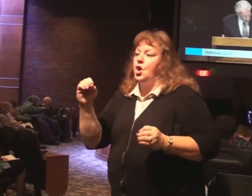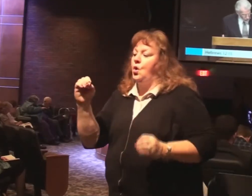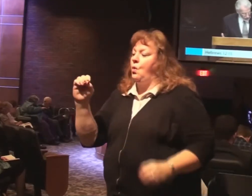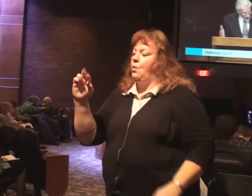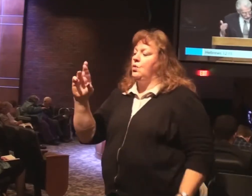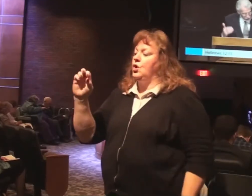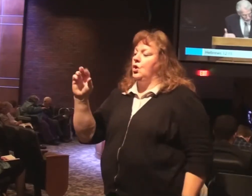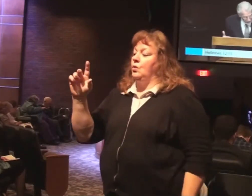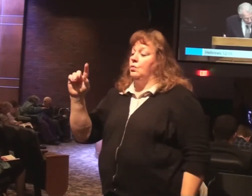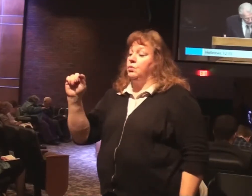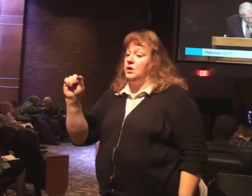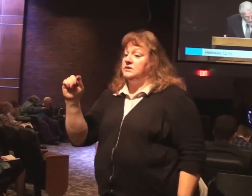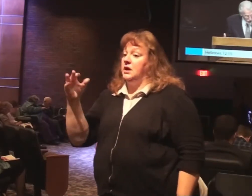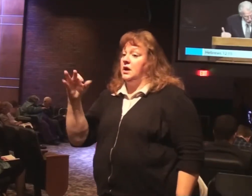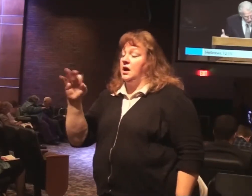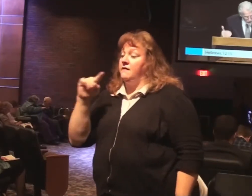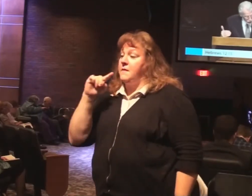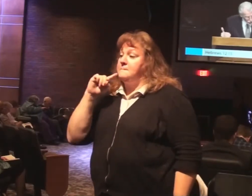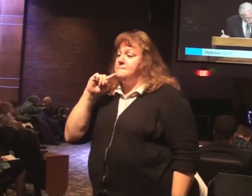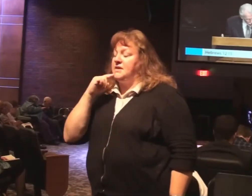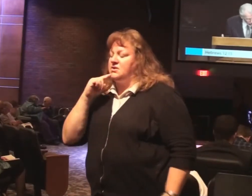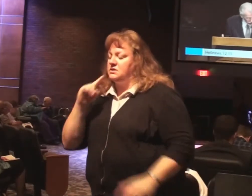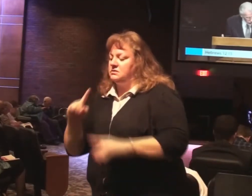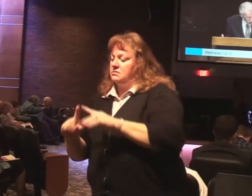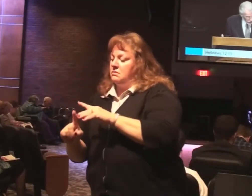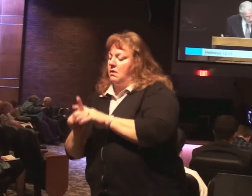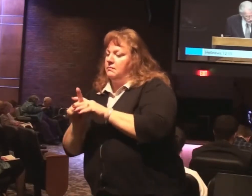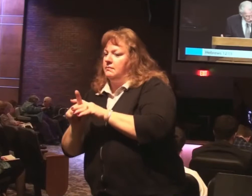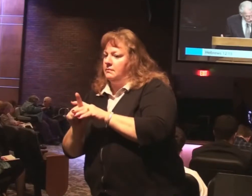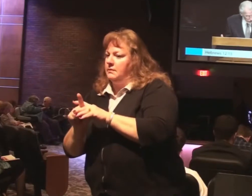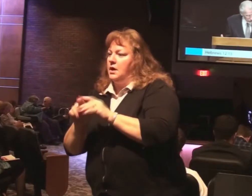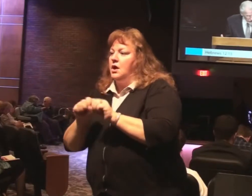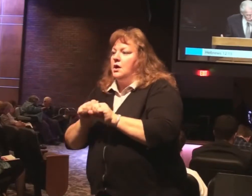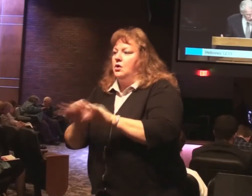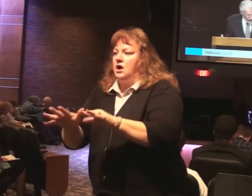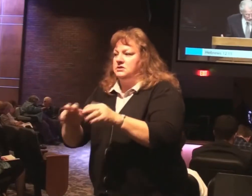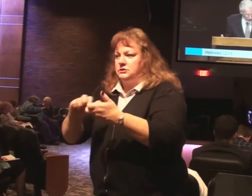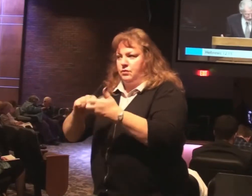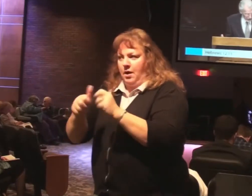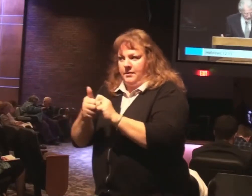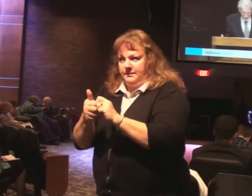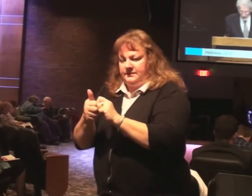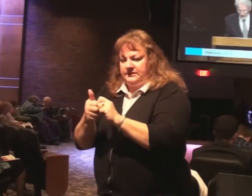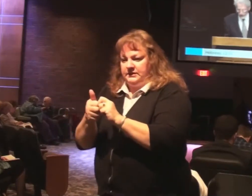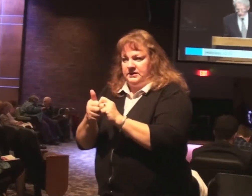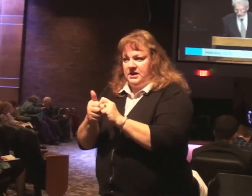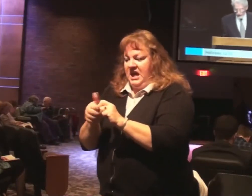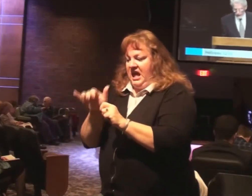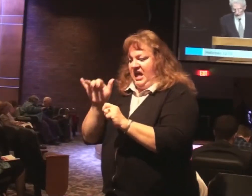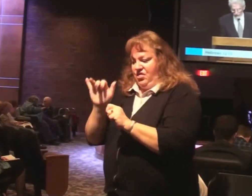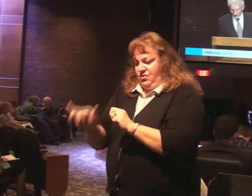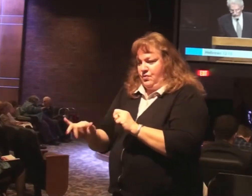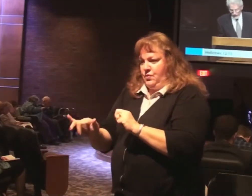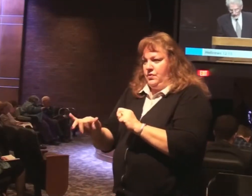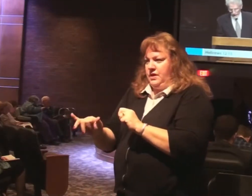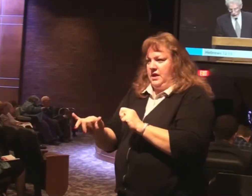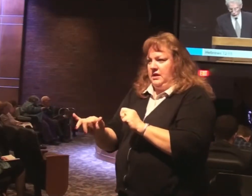springing up causes trouble. And by it many be defiled.